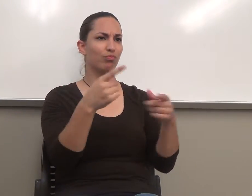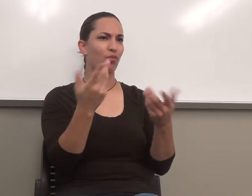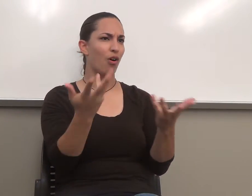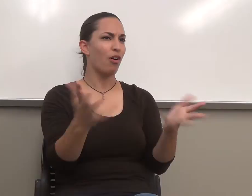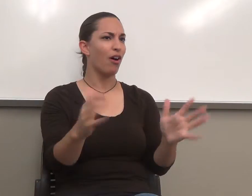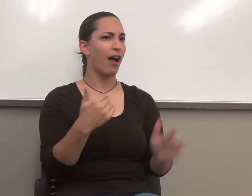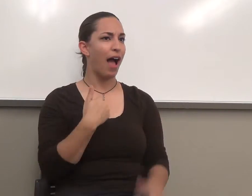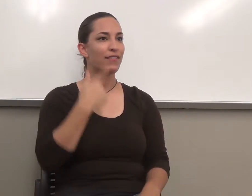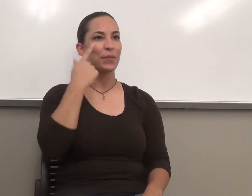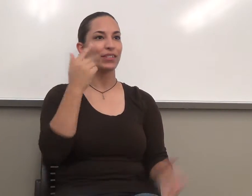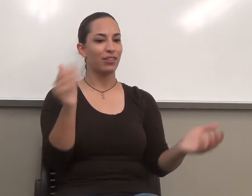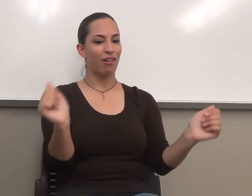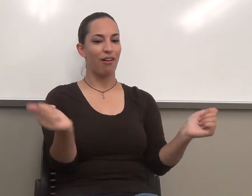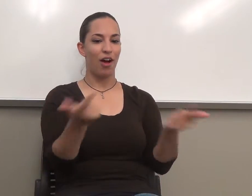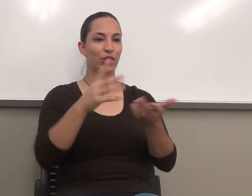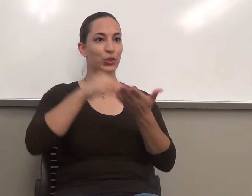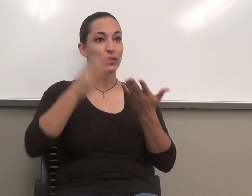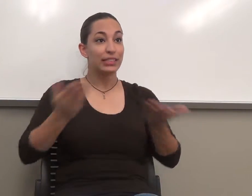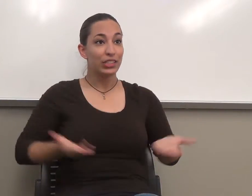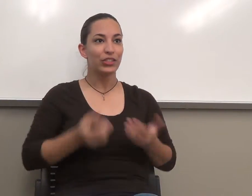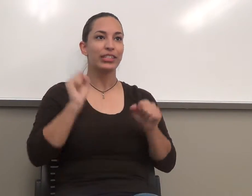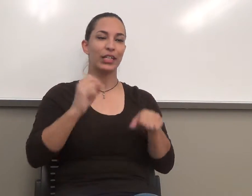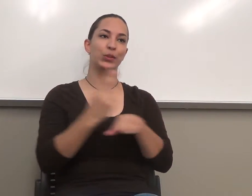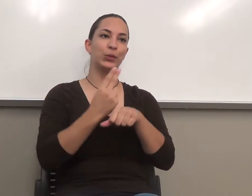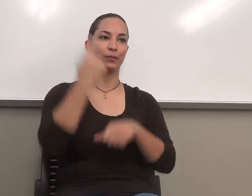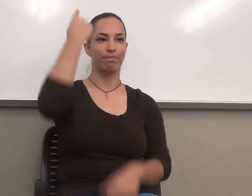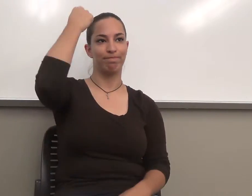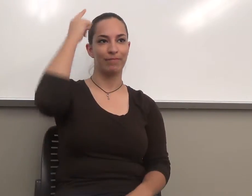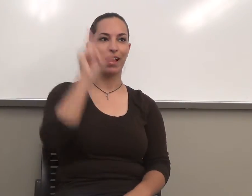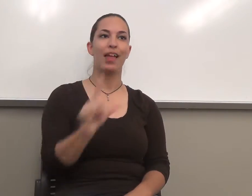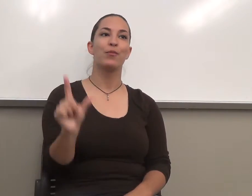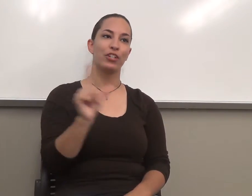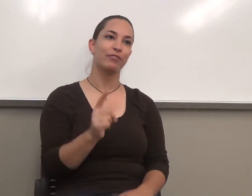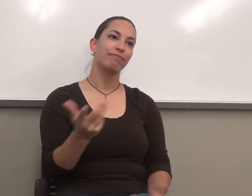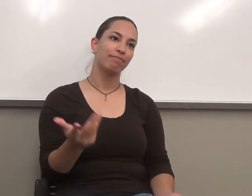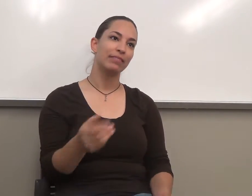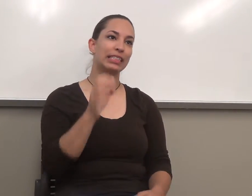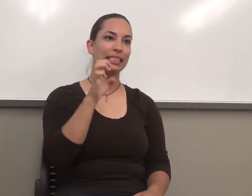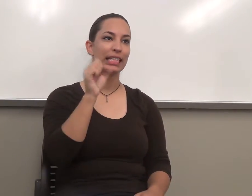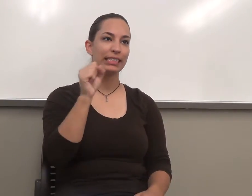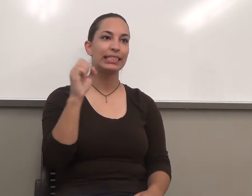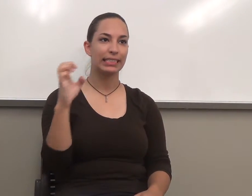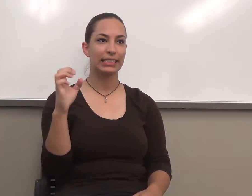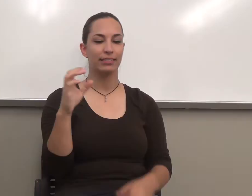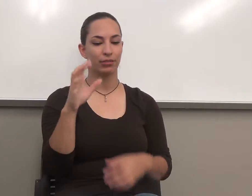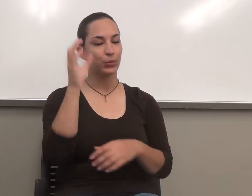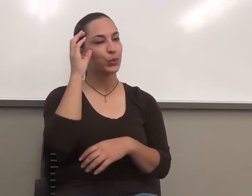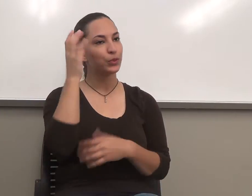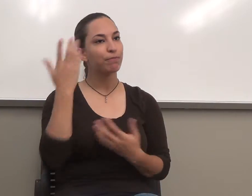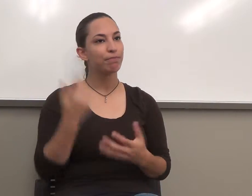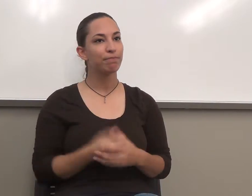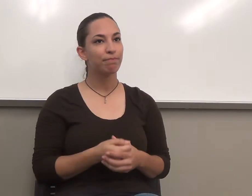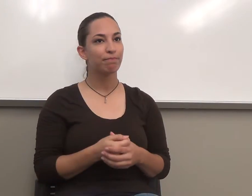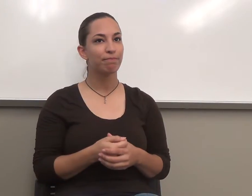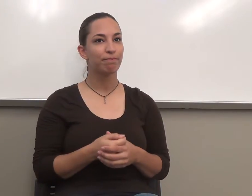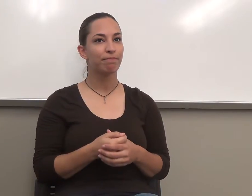students here and you can all use the library and ESSC computers. Okay.